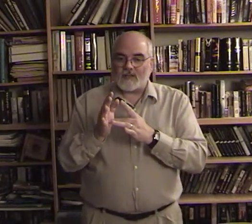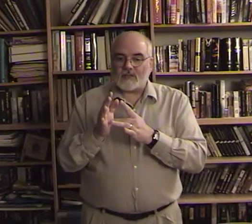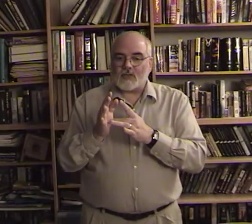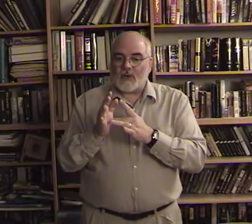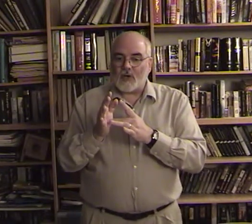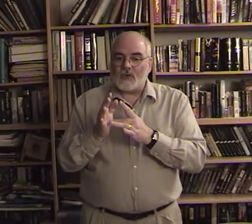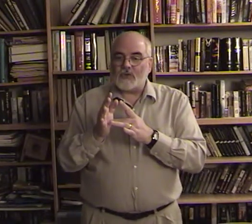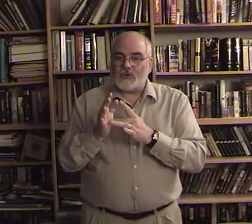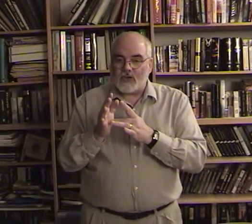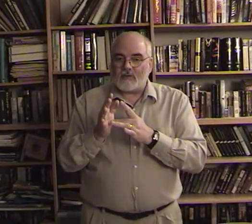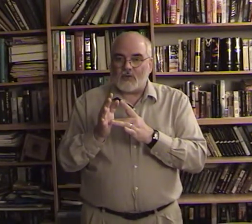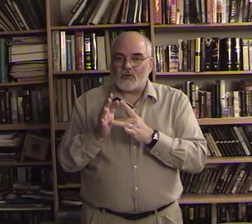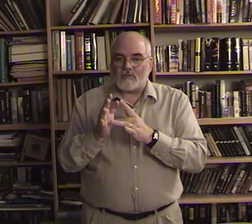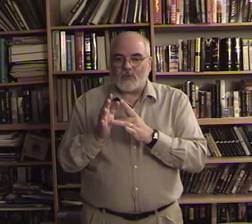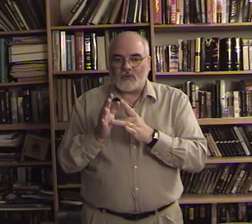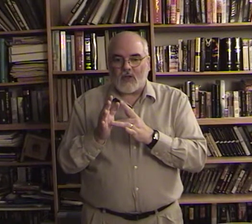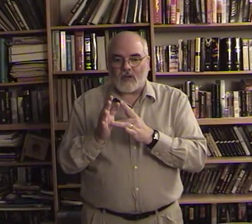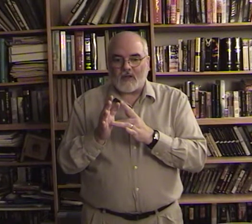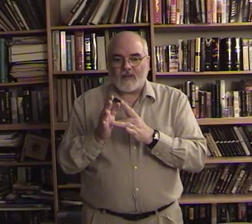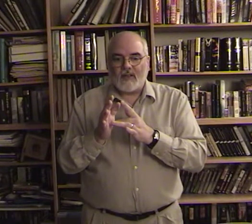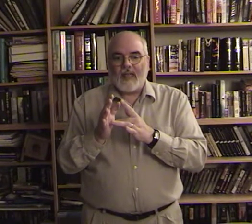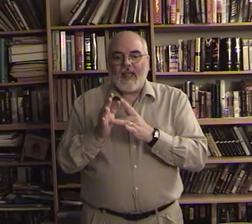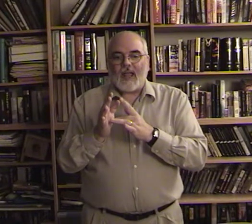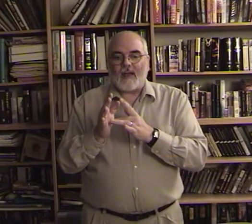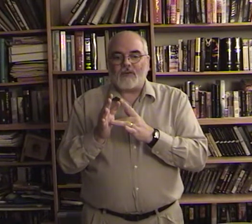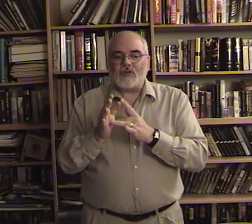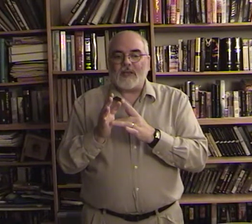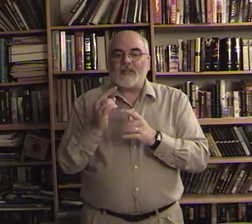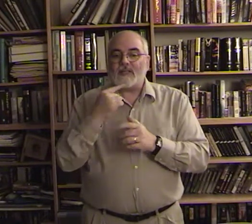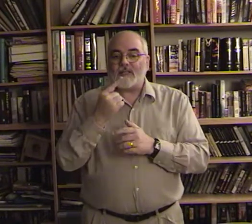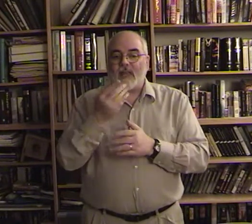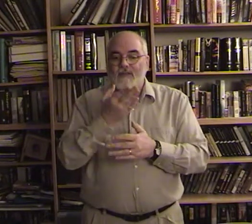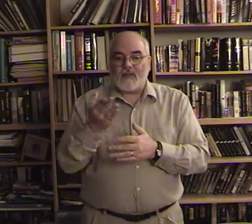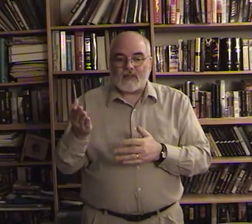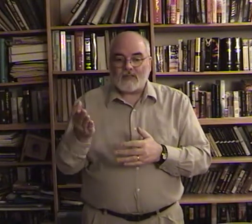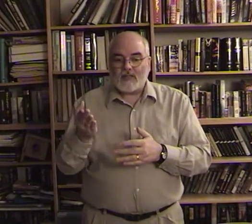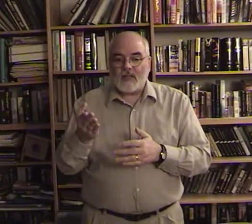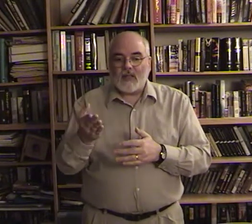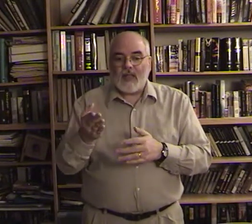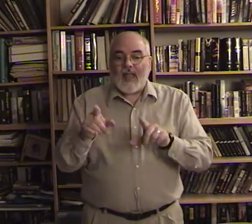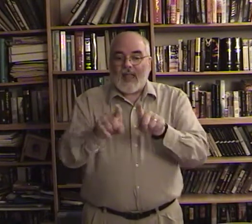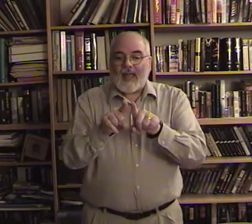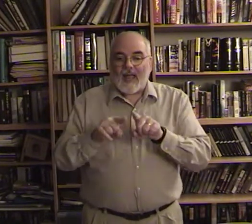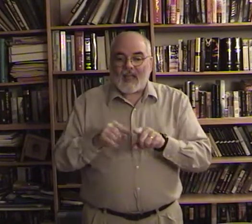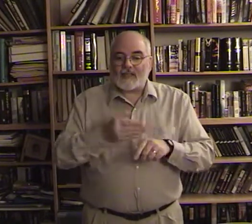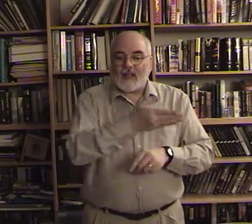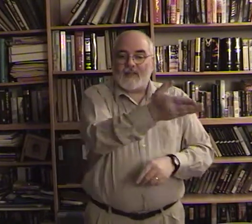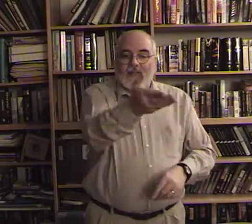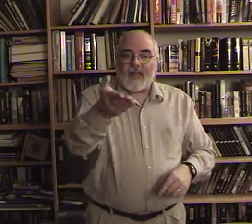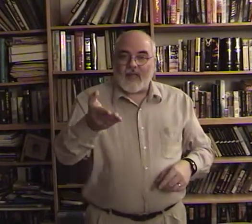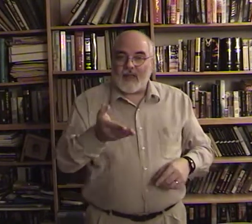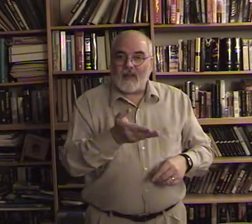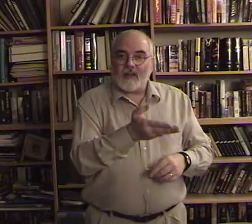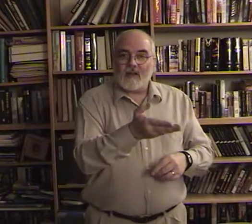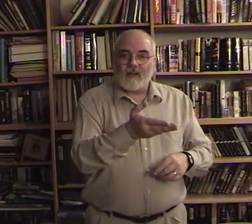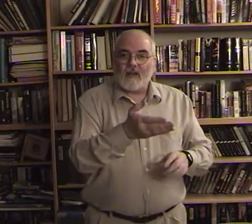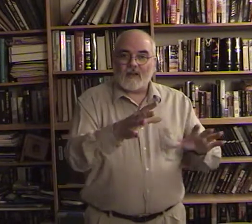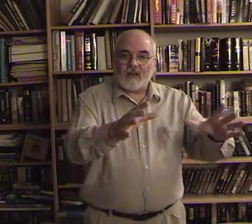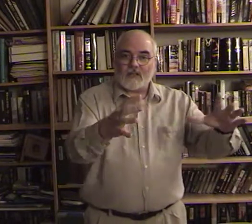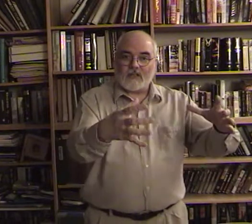so we know who's who's talking after jesus said this as they this is